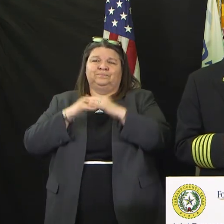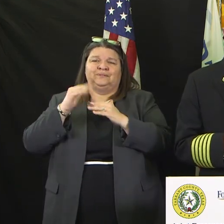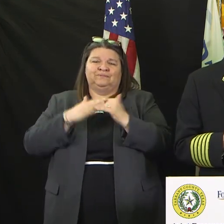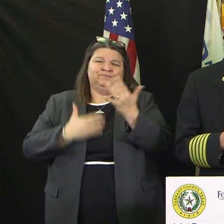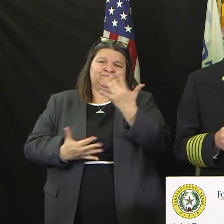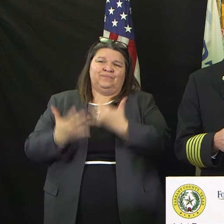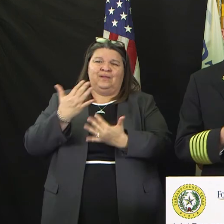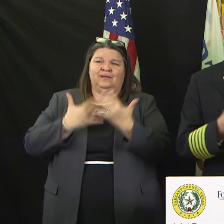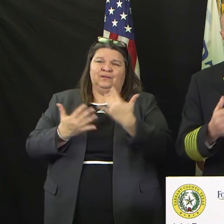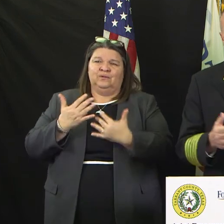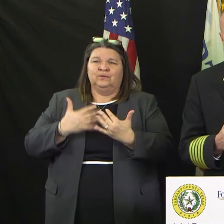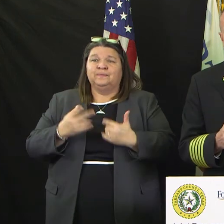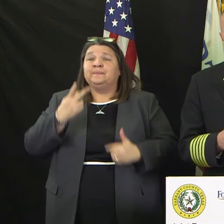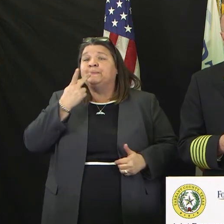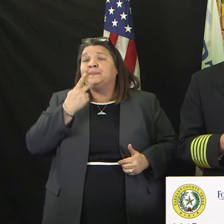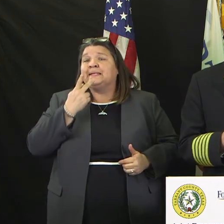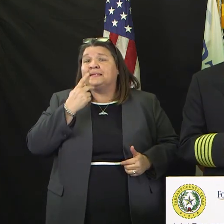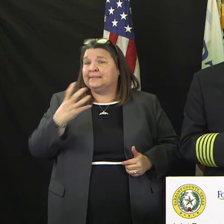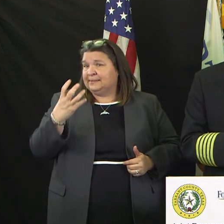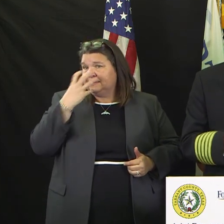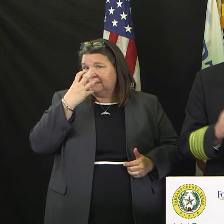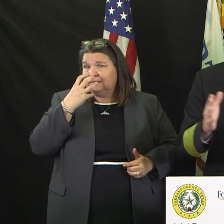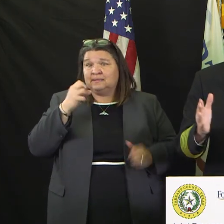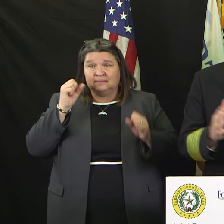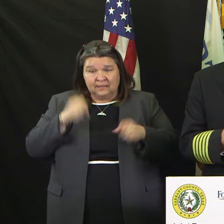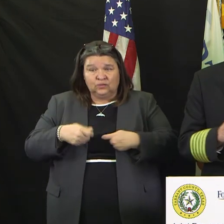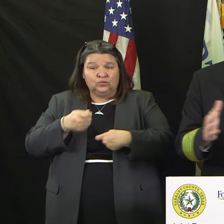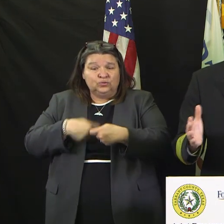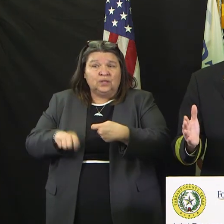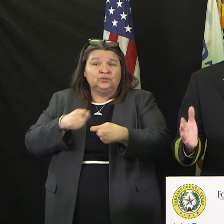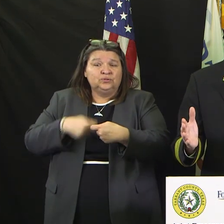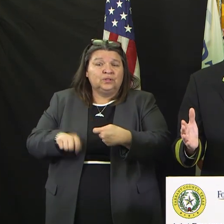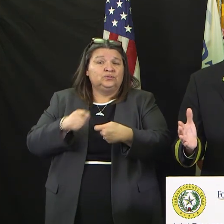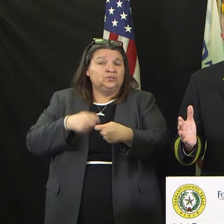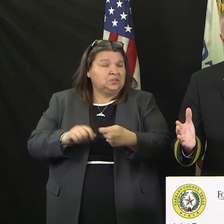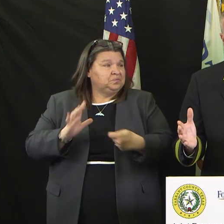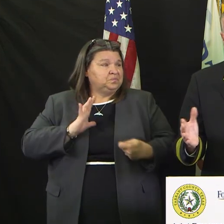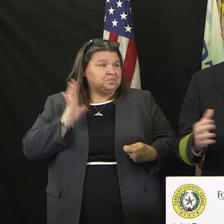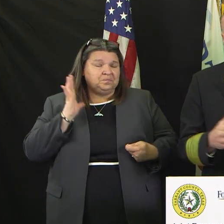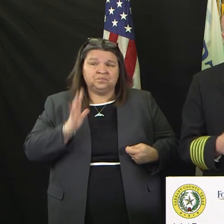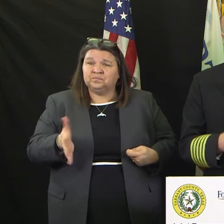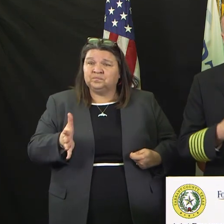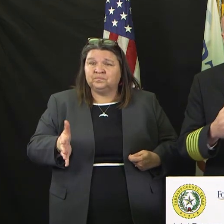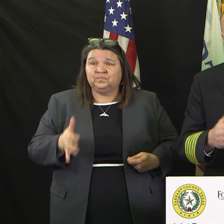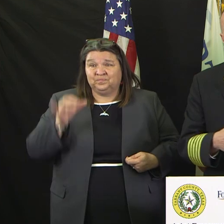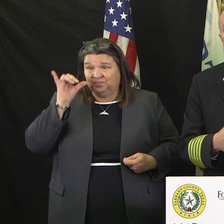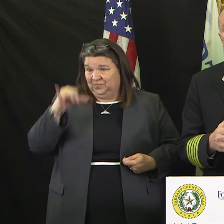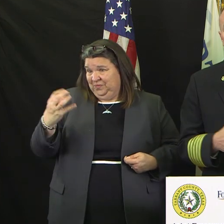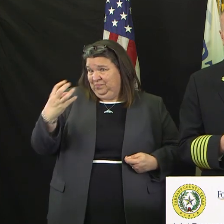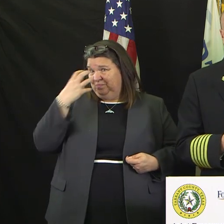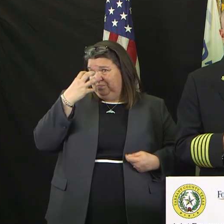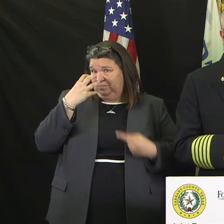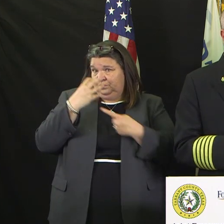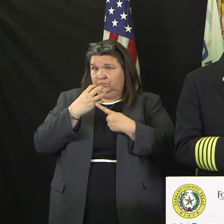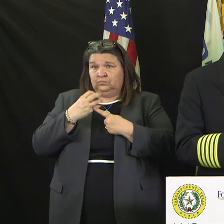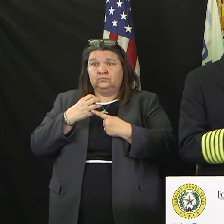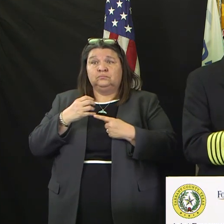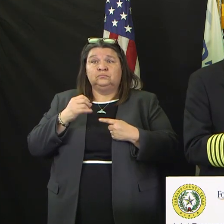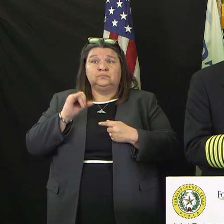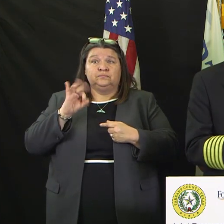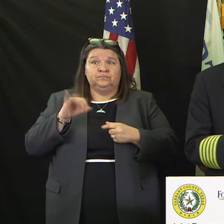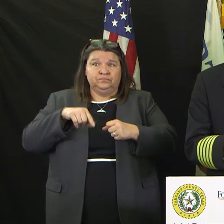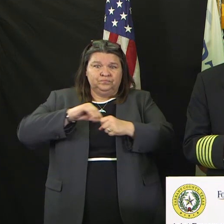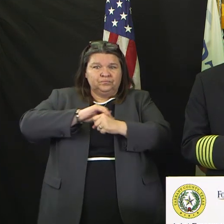here on the front of it is reusable. So as we try to extend out the life of supplies, if this goes on for any length of time,